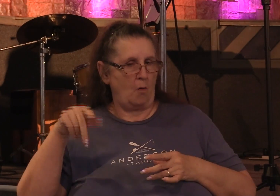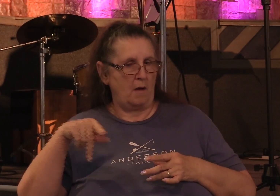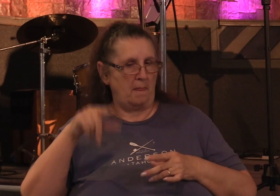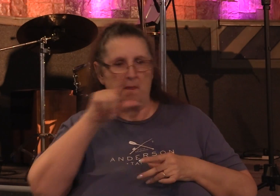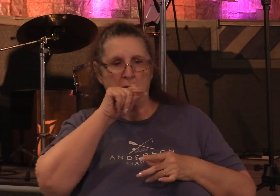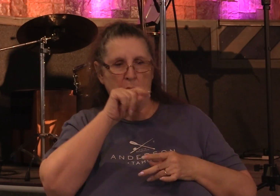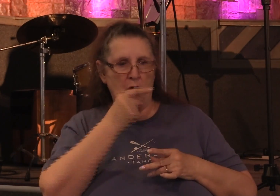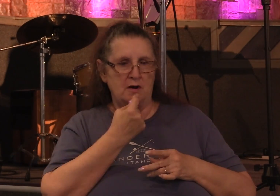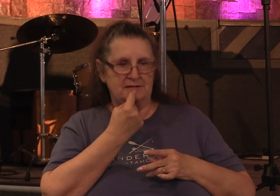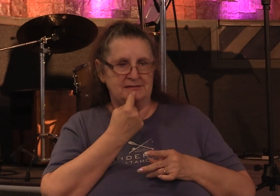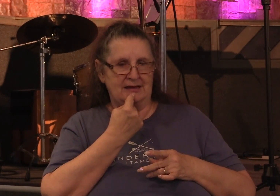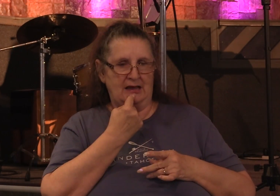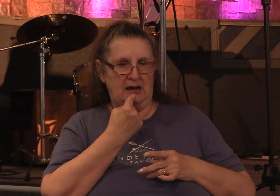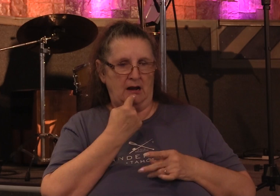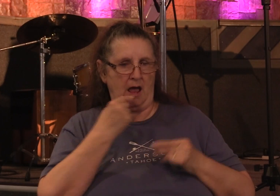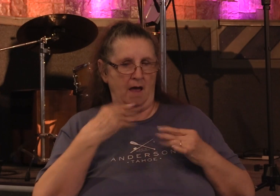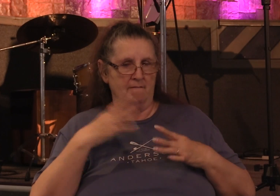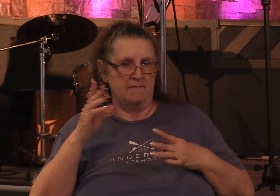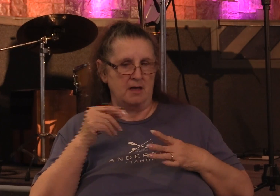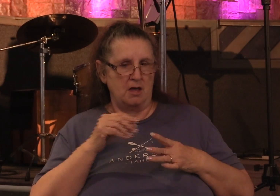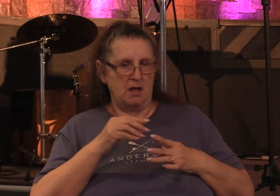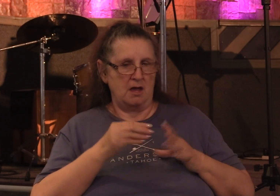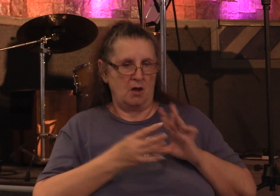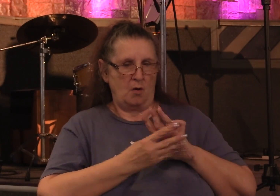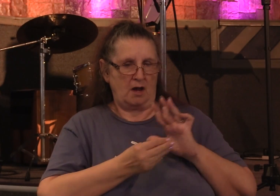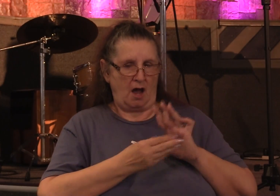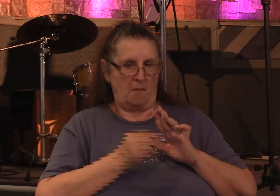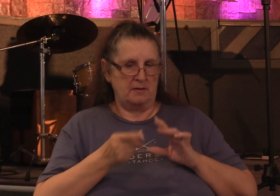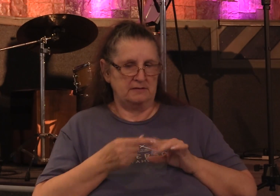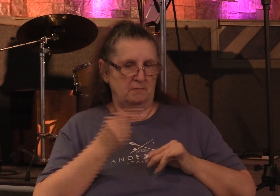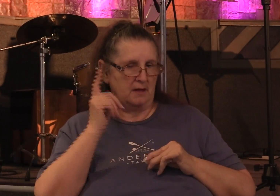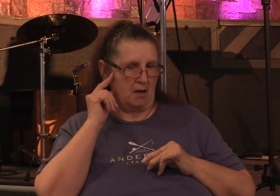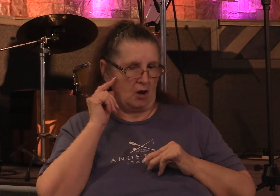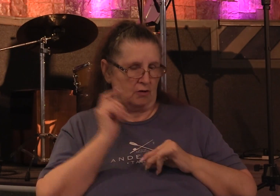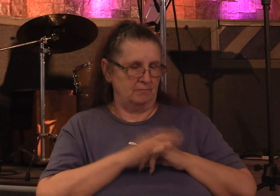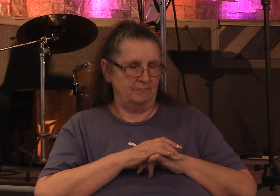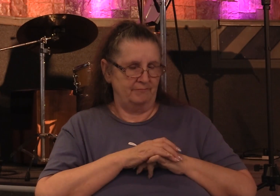for fear that it's going to repeat something that it heard in their home